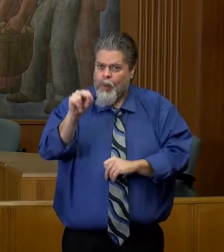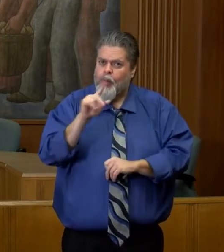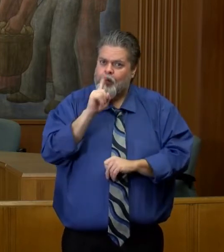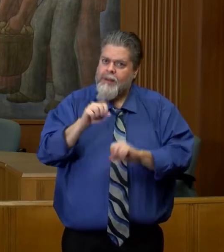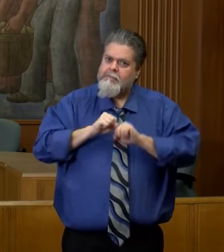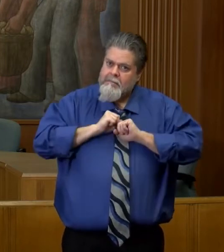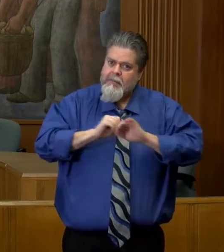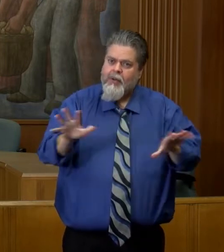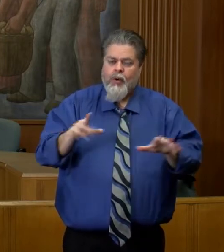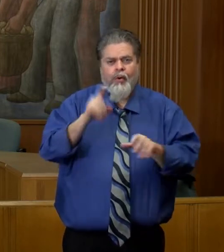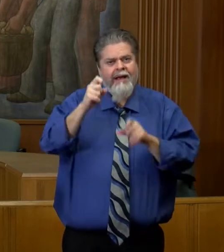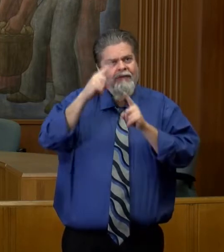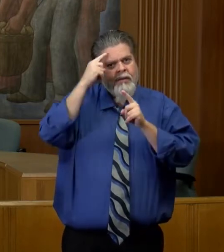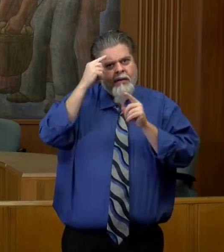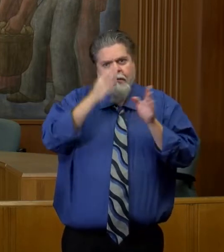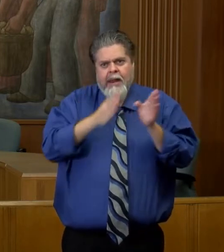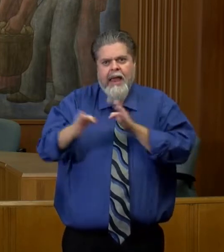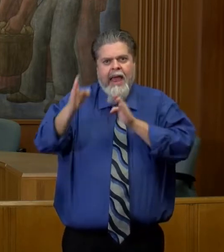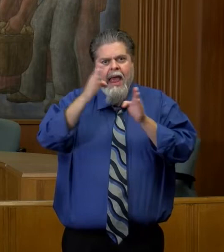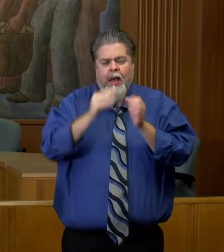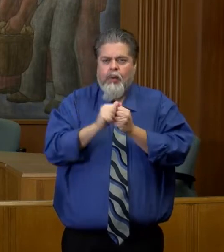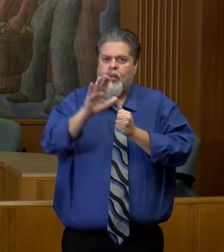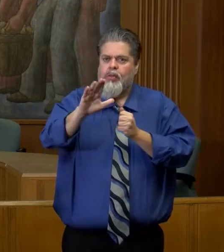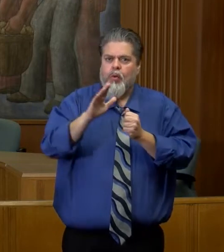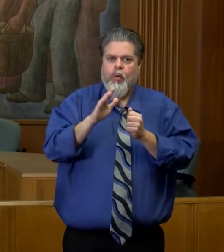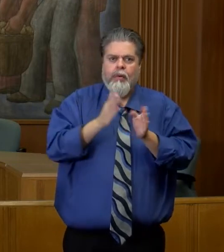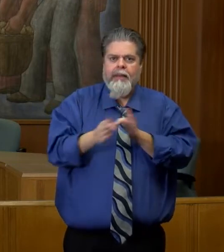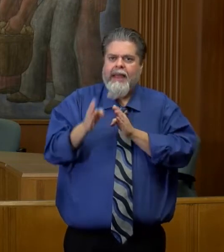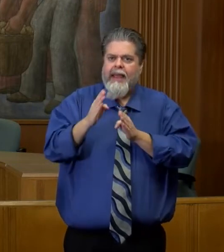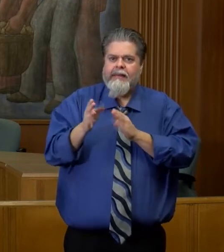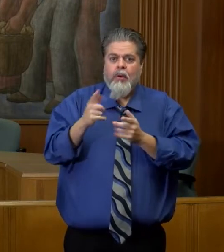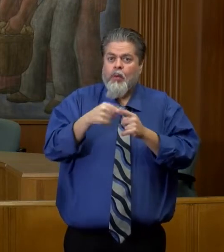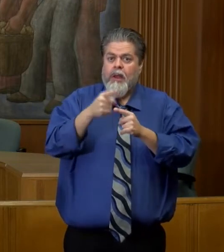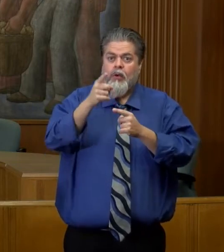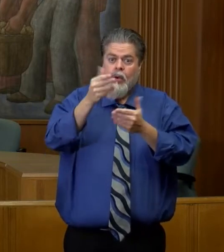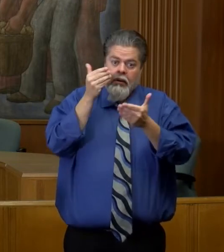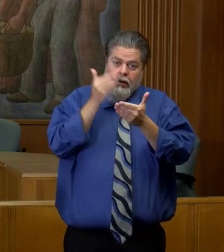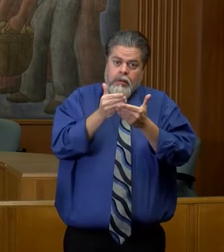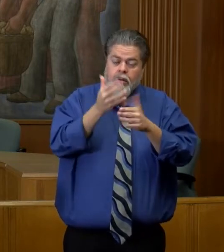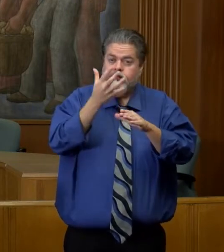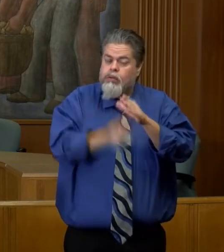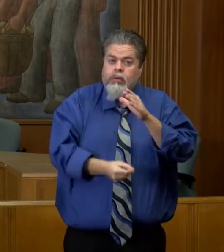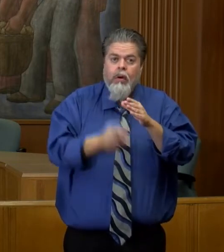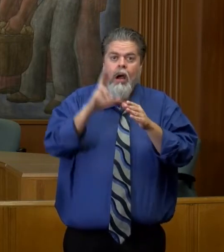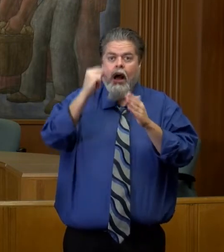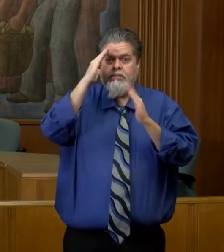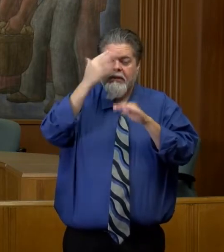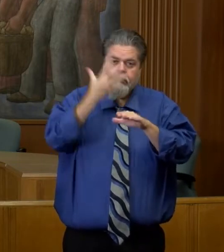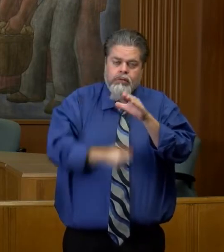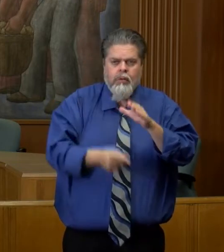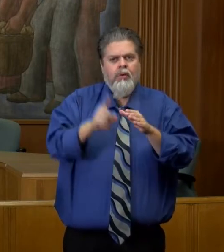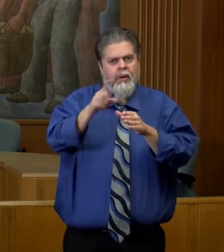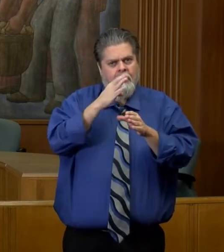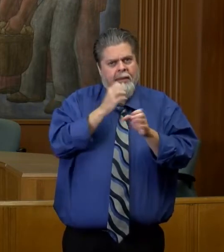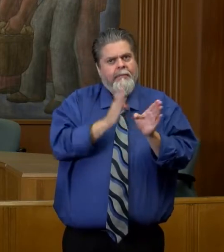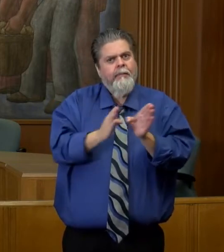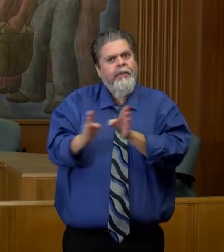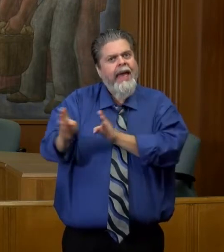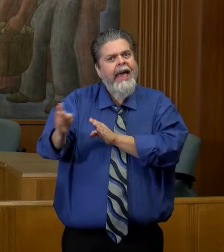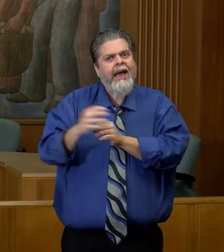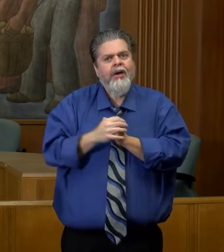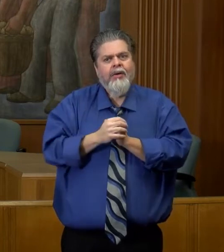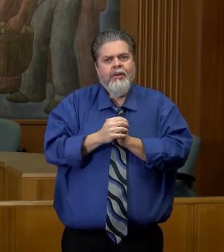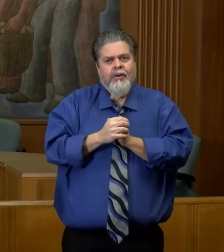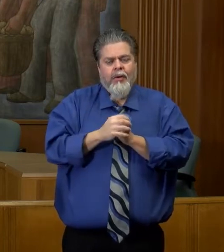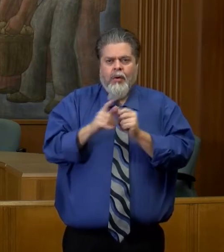advanced care planning. You have the ability to make your wishes known at any time during your care. And usually when the care is